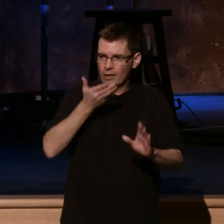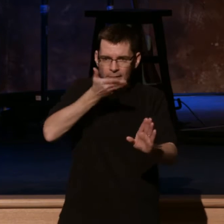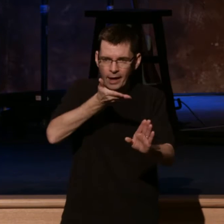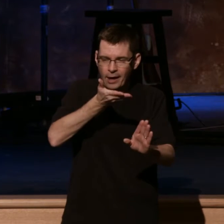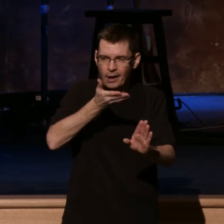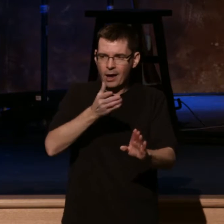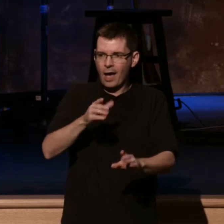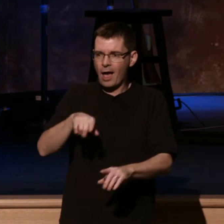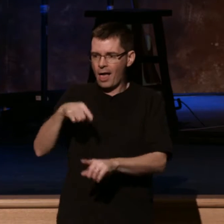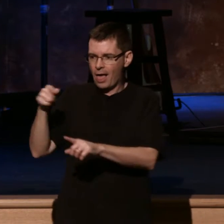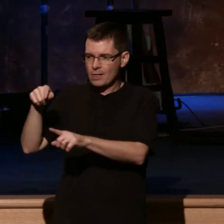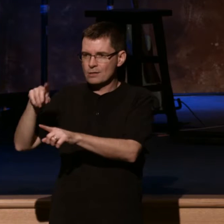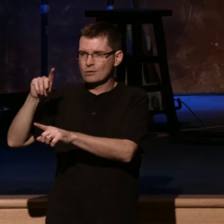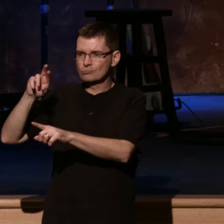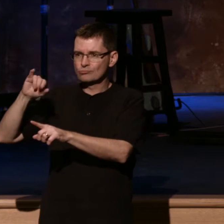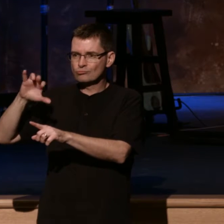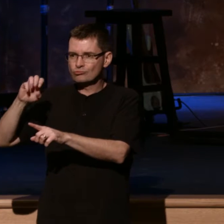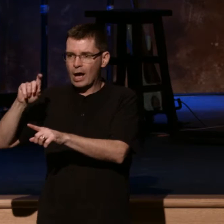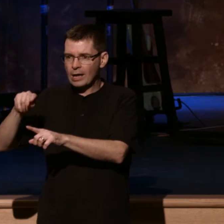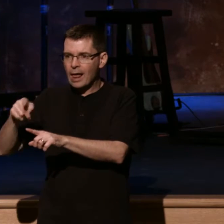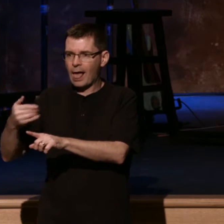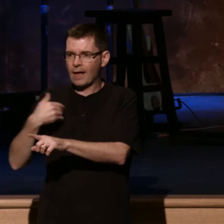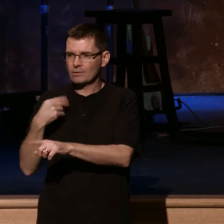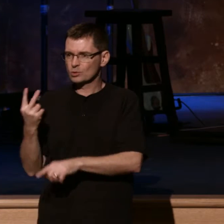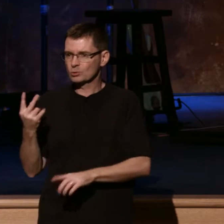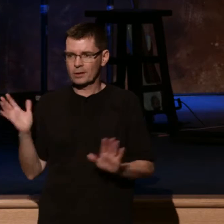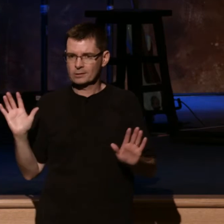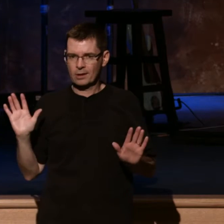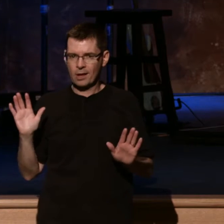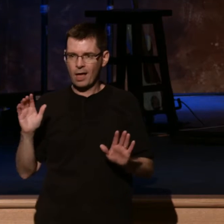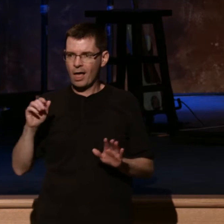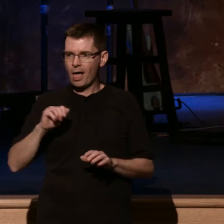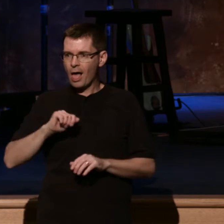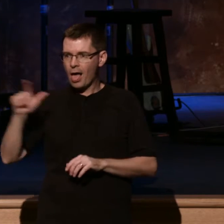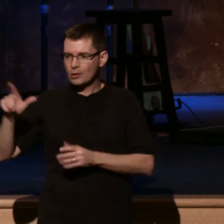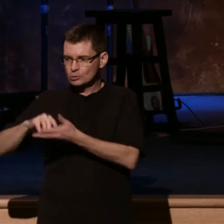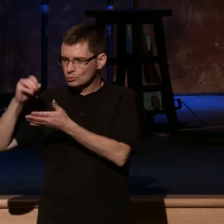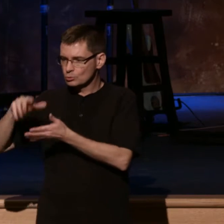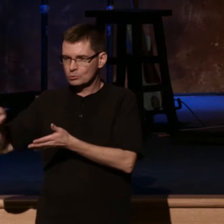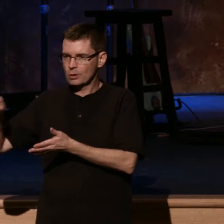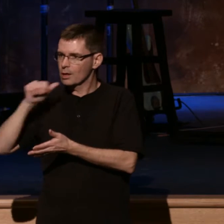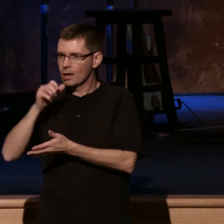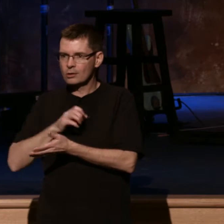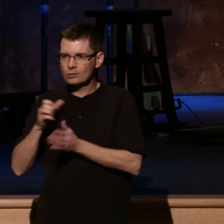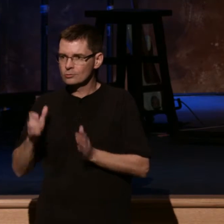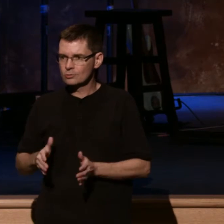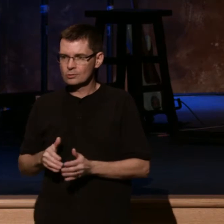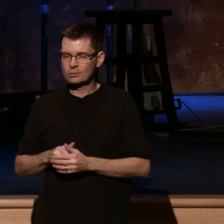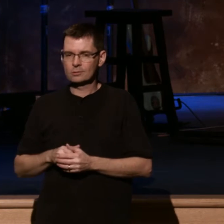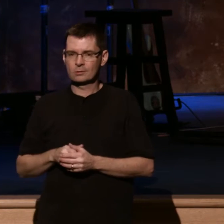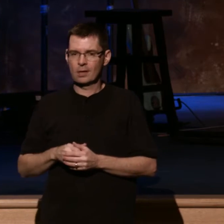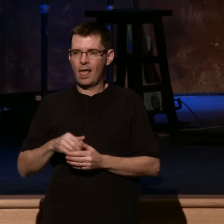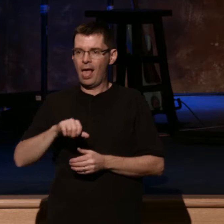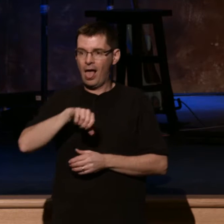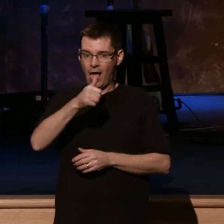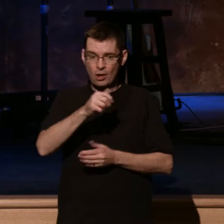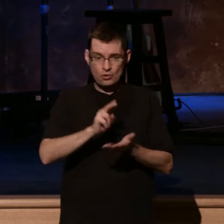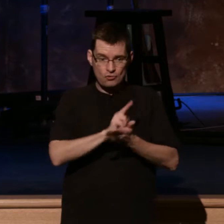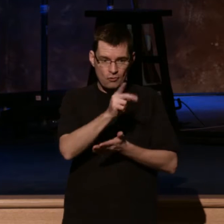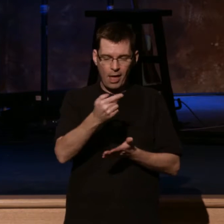holding mock communions to denigrate Christianity. Another university, anti-Christian plays. Christians were so few